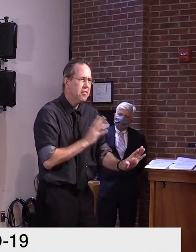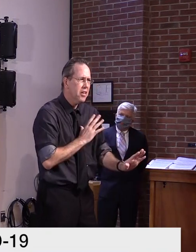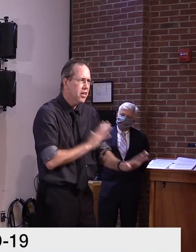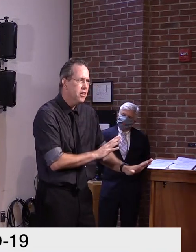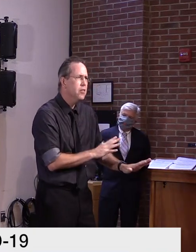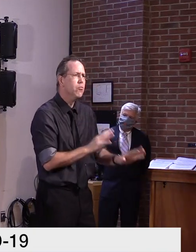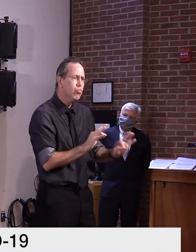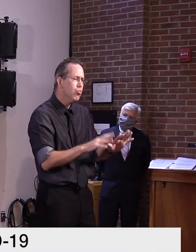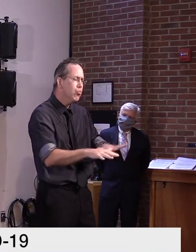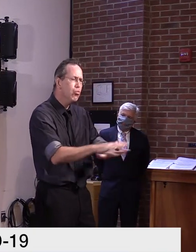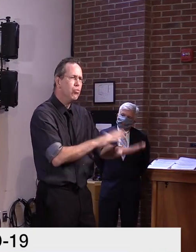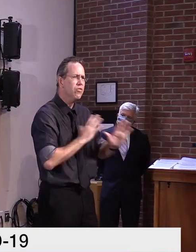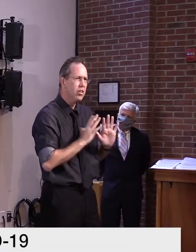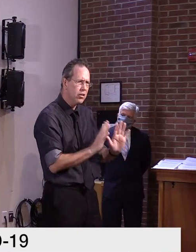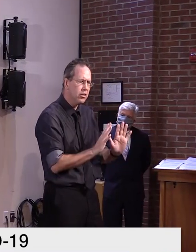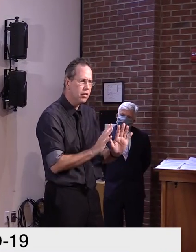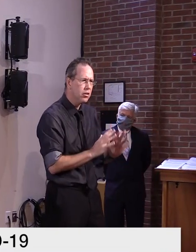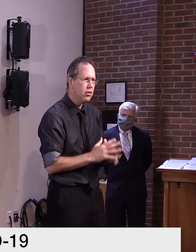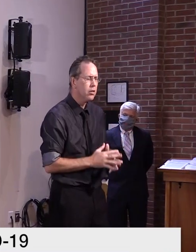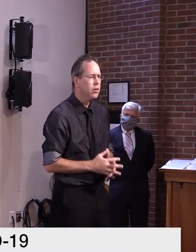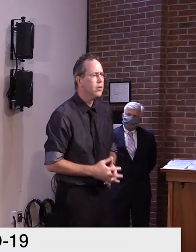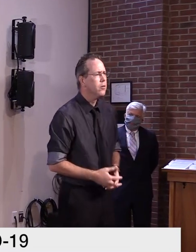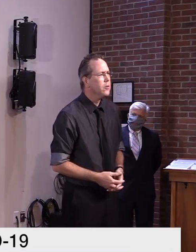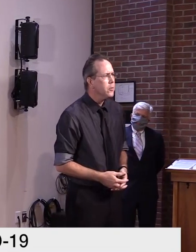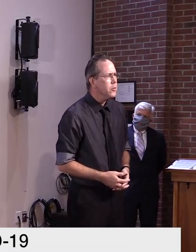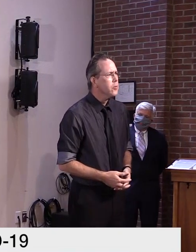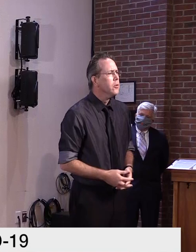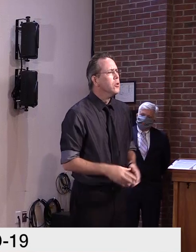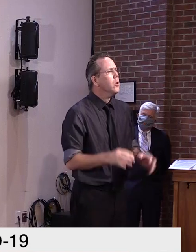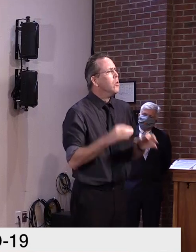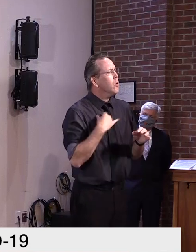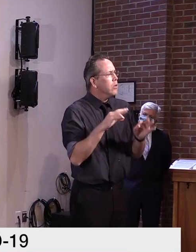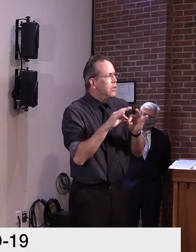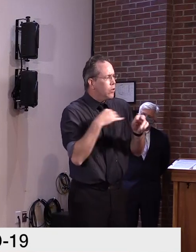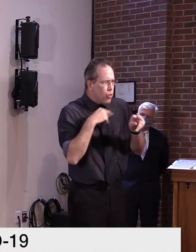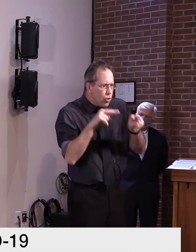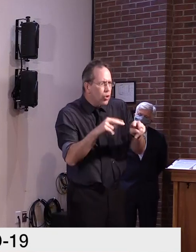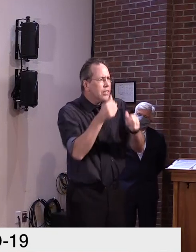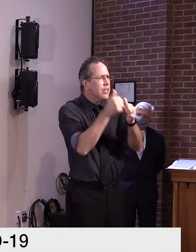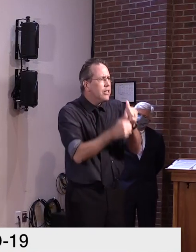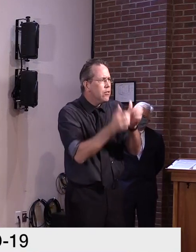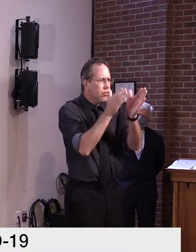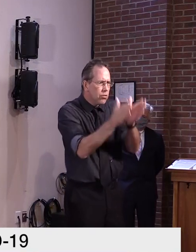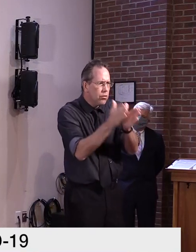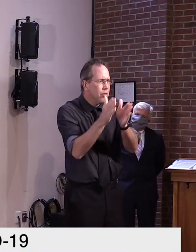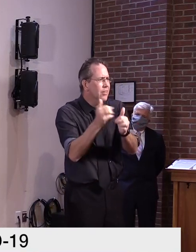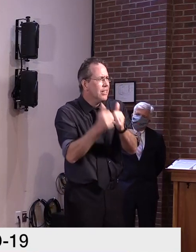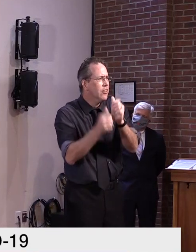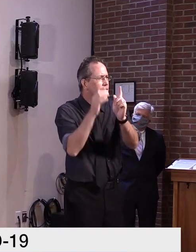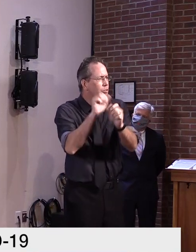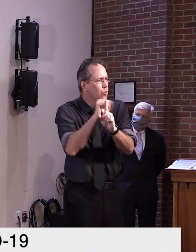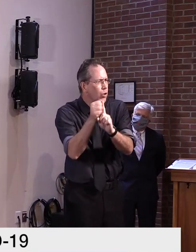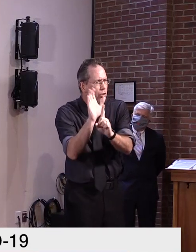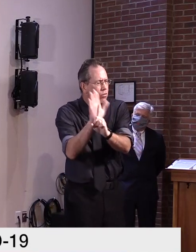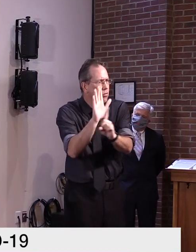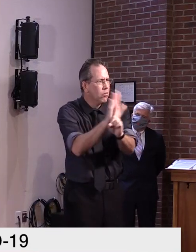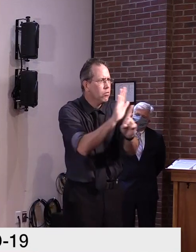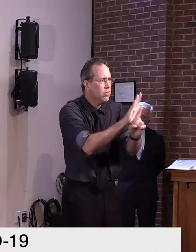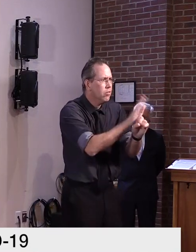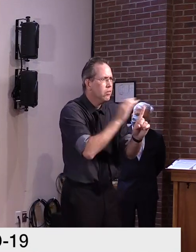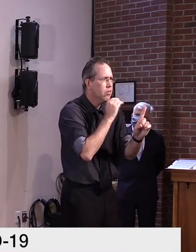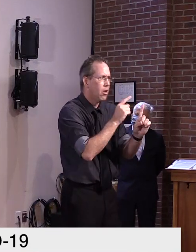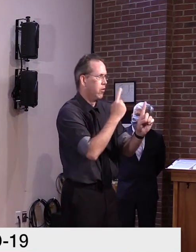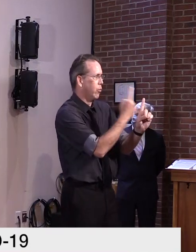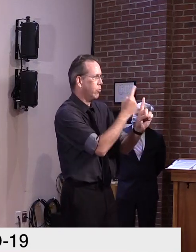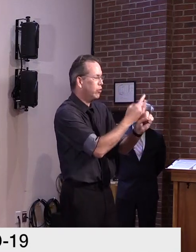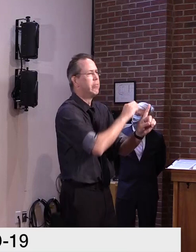virus and what we know about that individual's particular circumstances, uh, with regard to a positive case. So that's